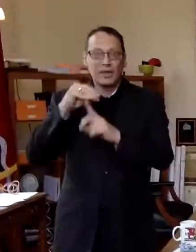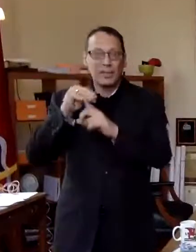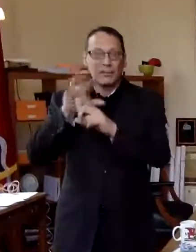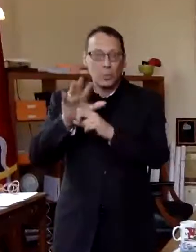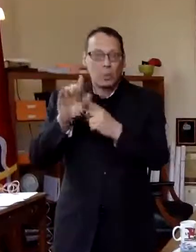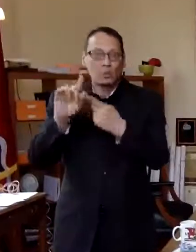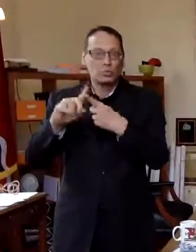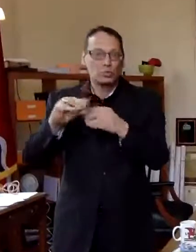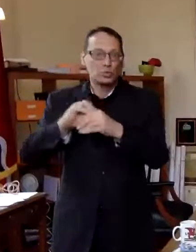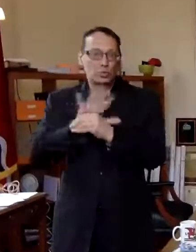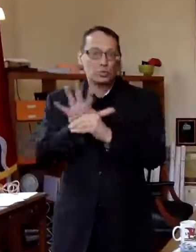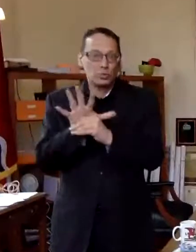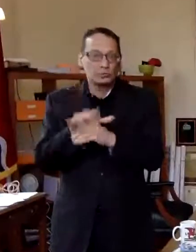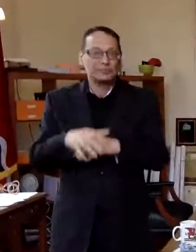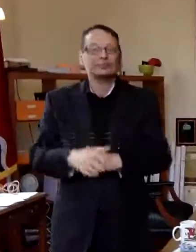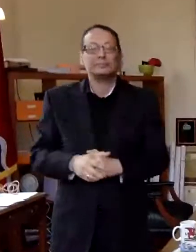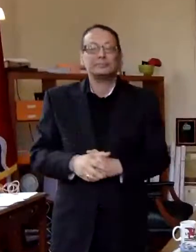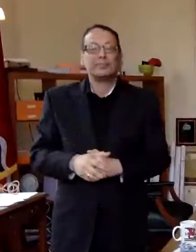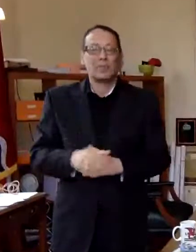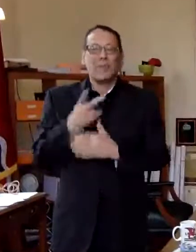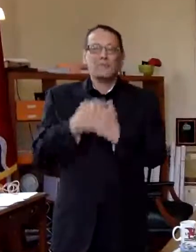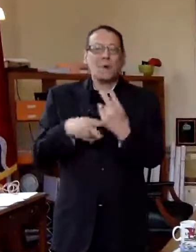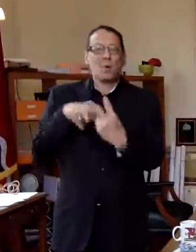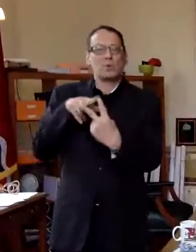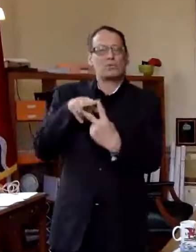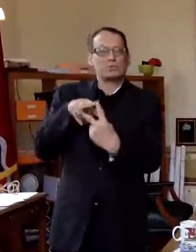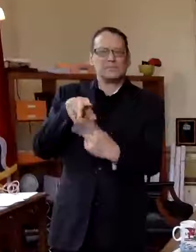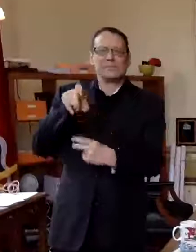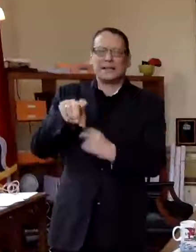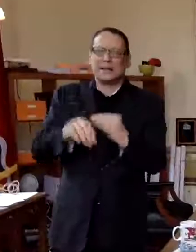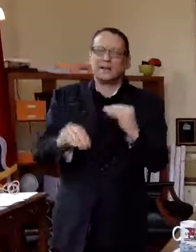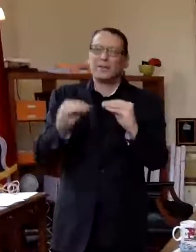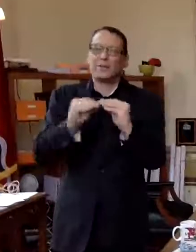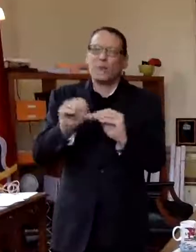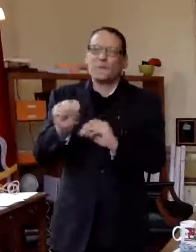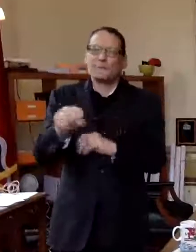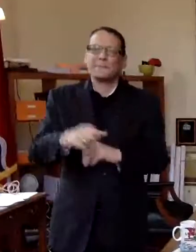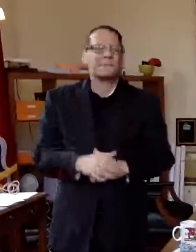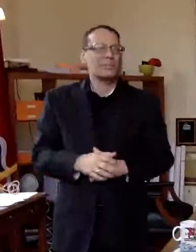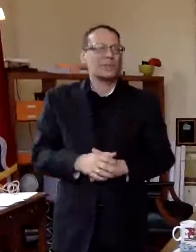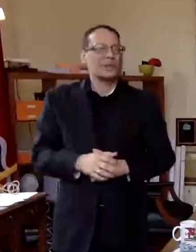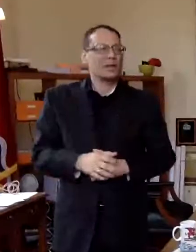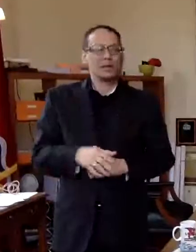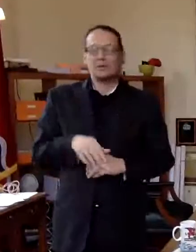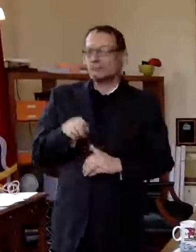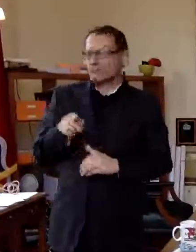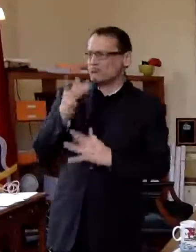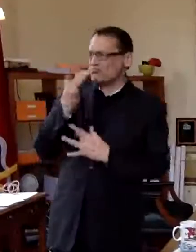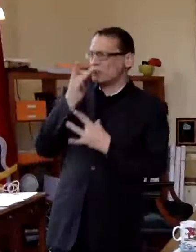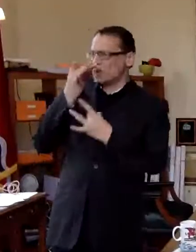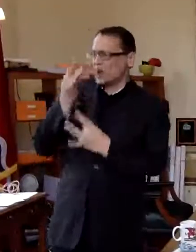19 uh both of those we need more more tests this is kind of an interesting question so